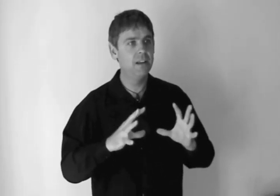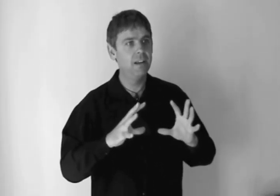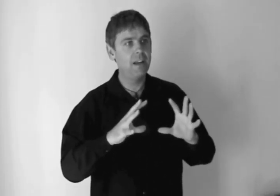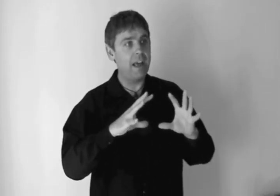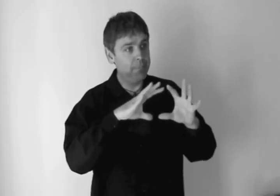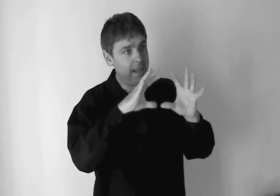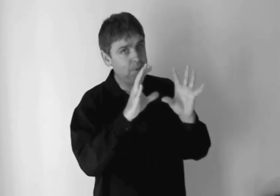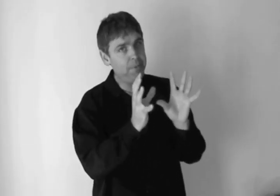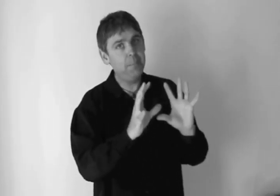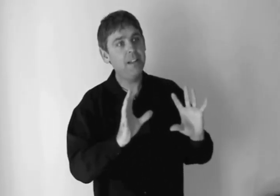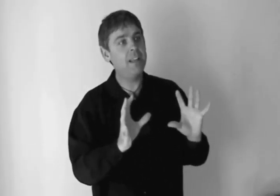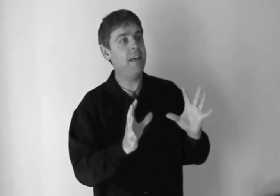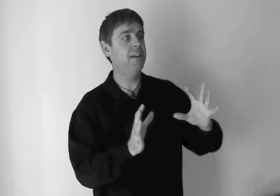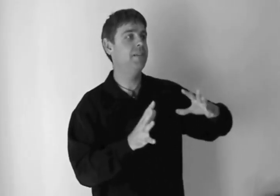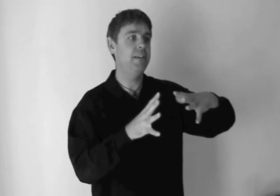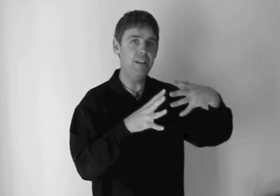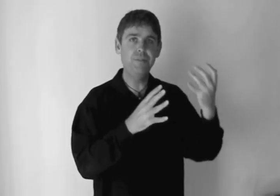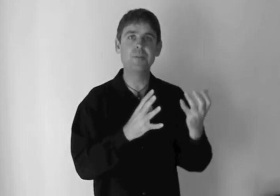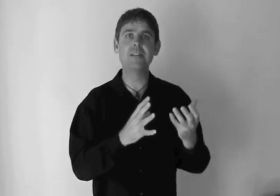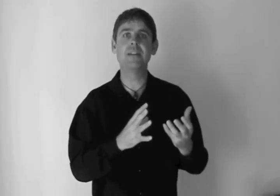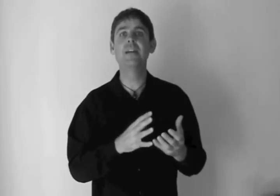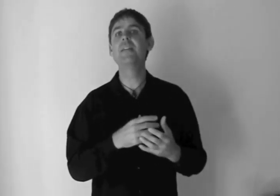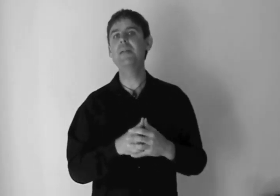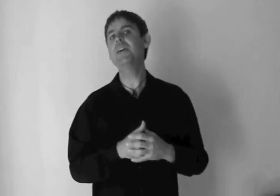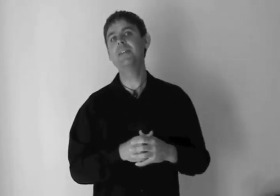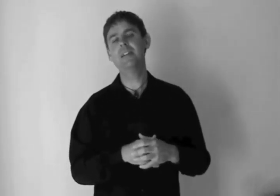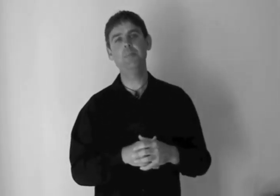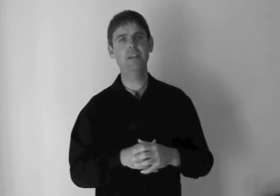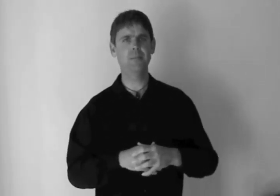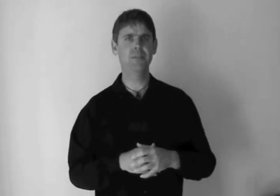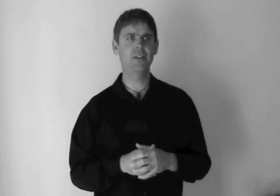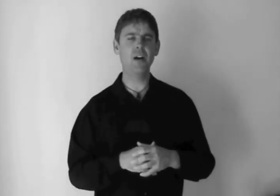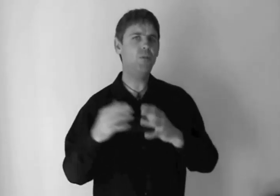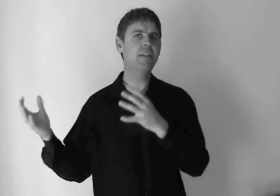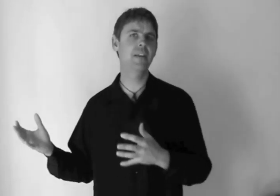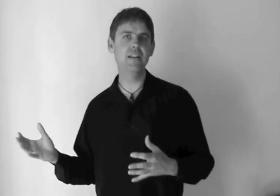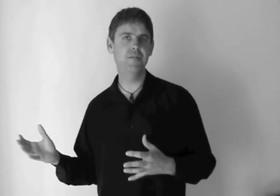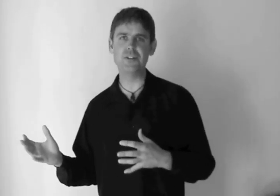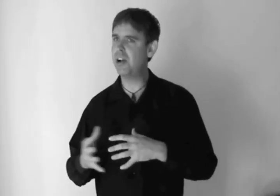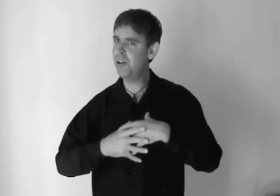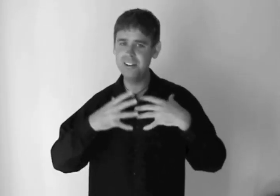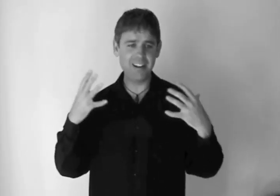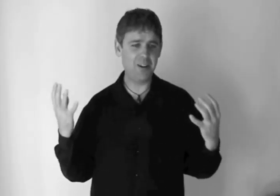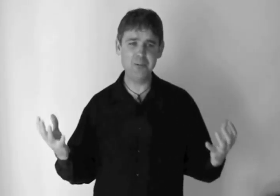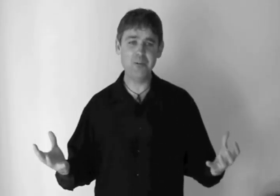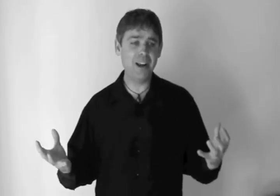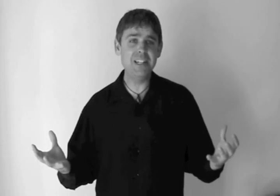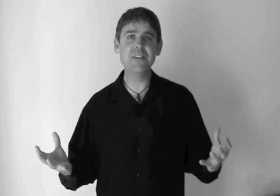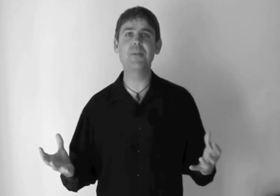and be able to manipulate that, influence it, then my conducting becomes a whole nother kettle of fish. A whole range of other